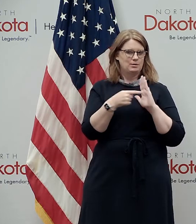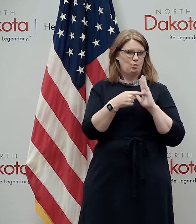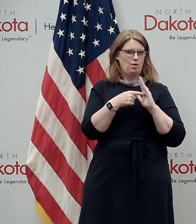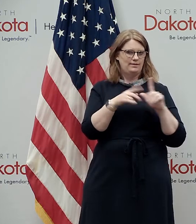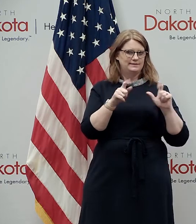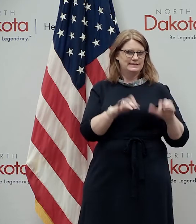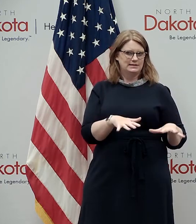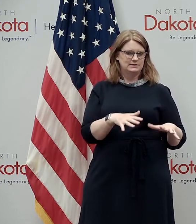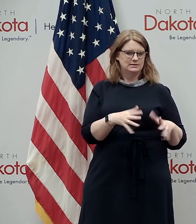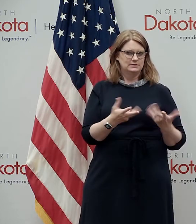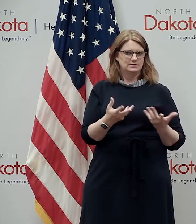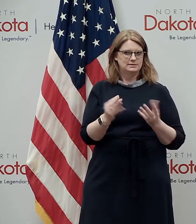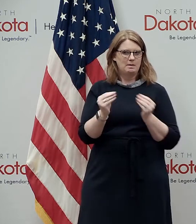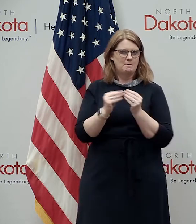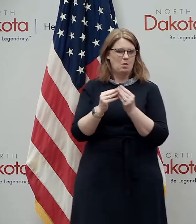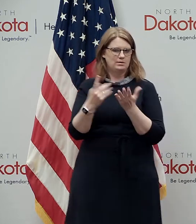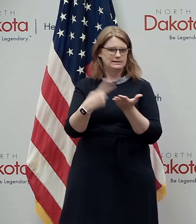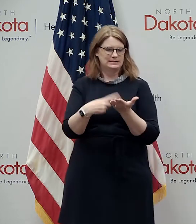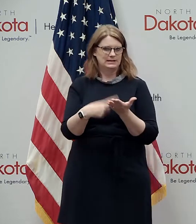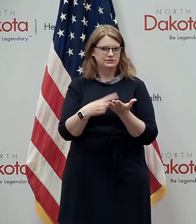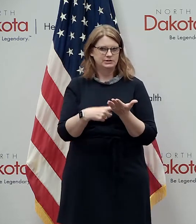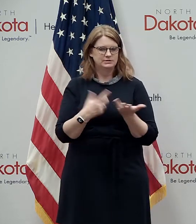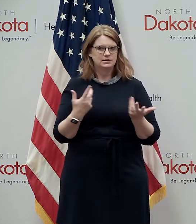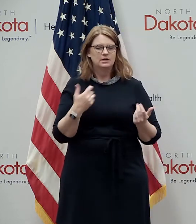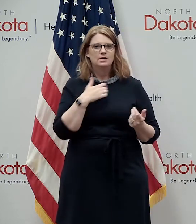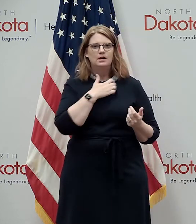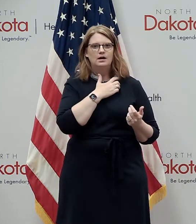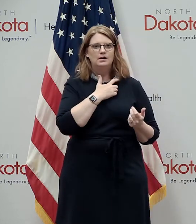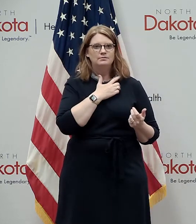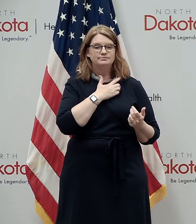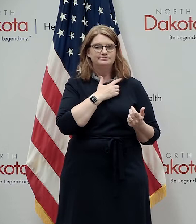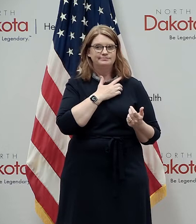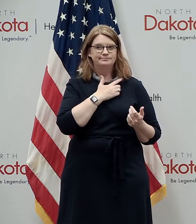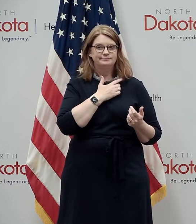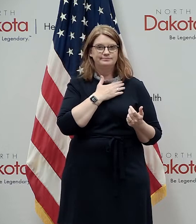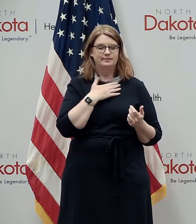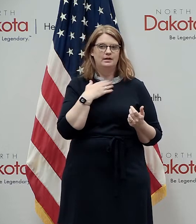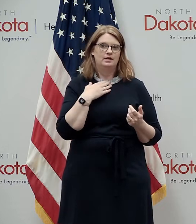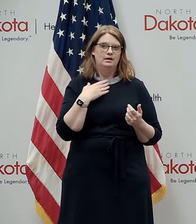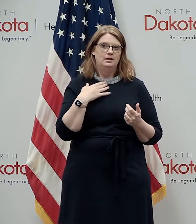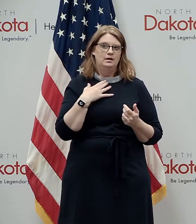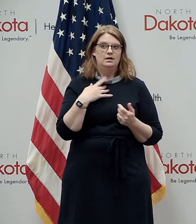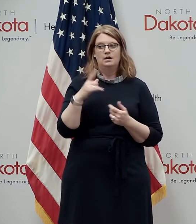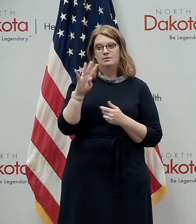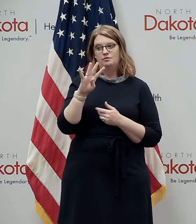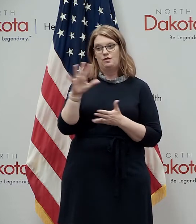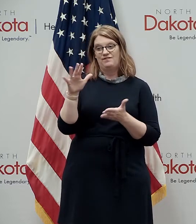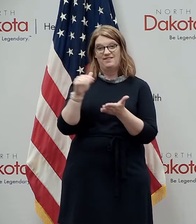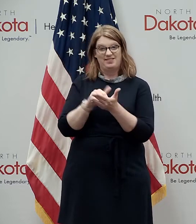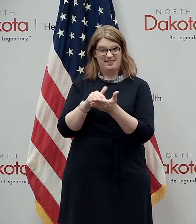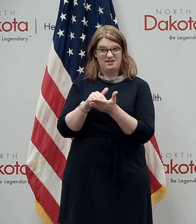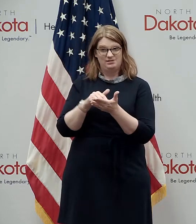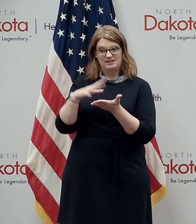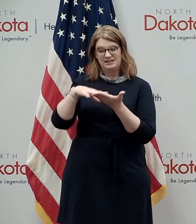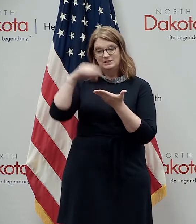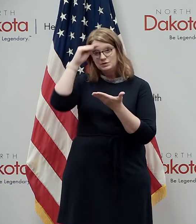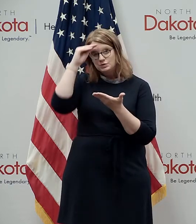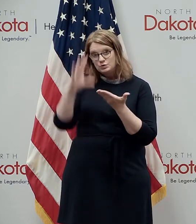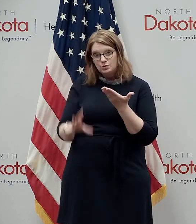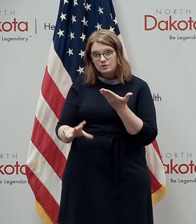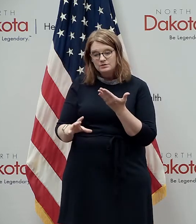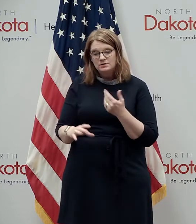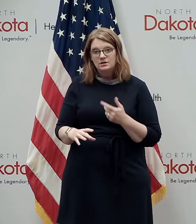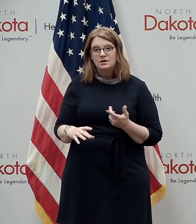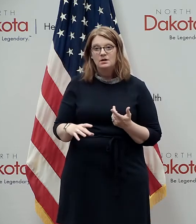to be some more debates there because again when as i've said before when we get all the so say we got 45 000 students if